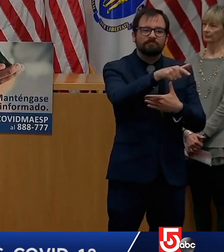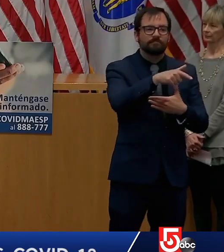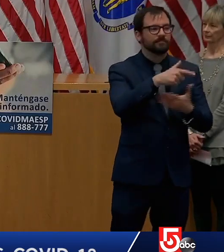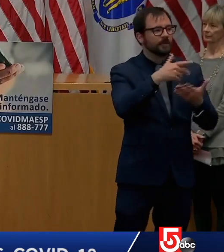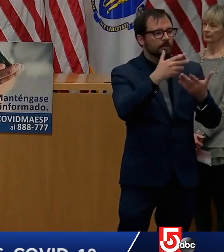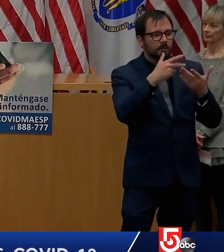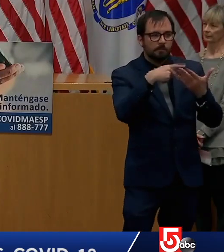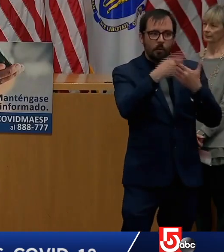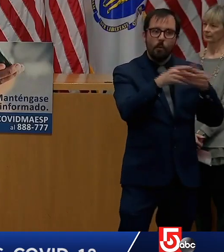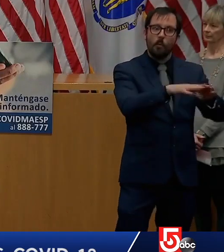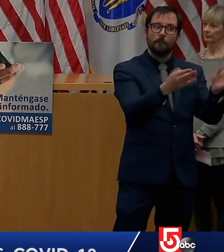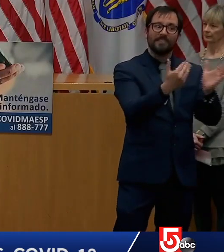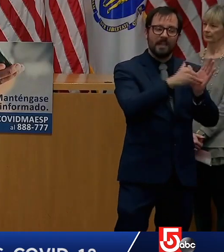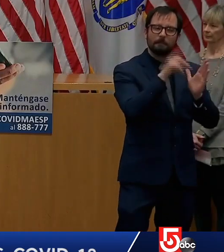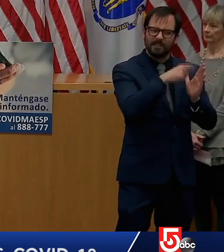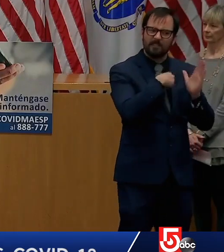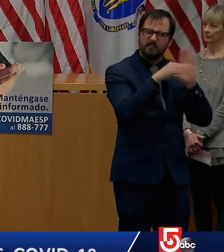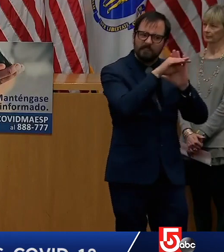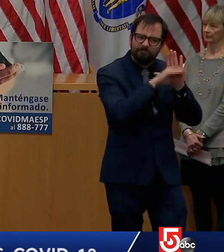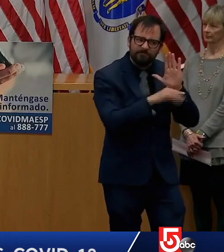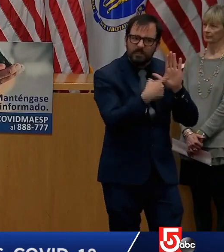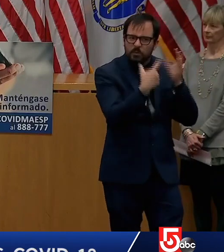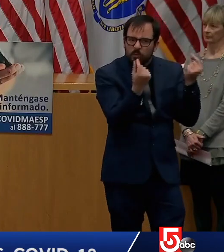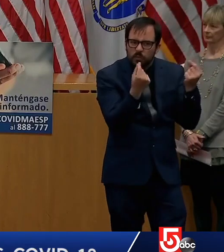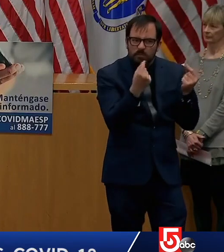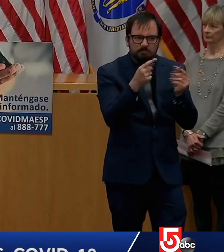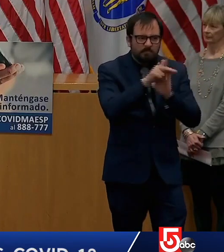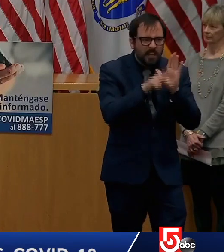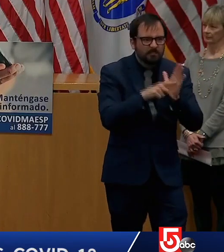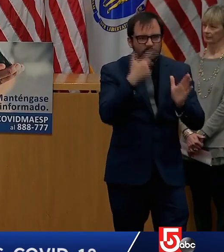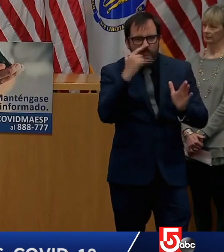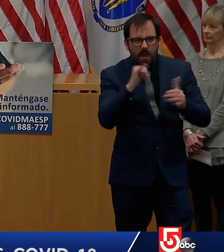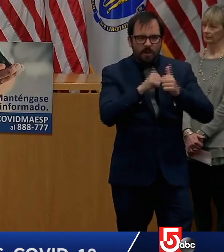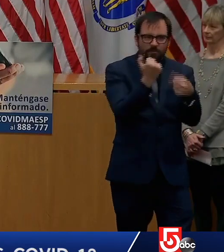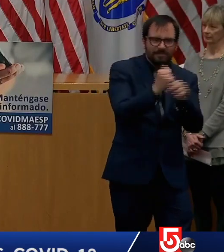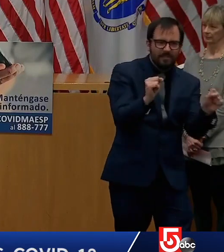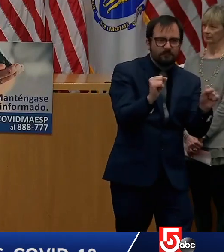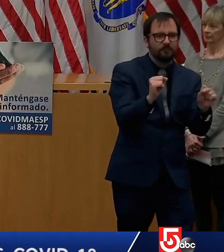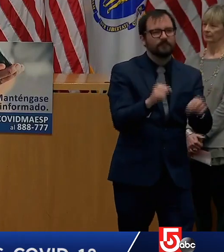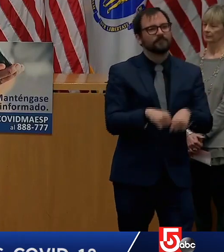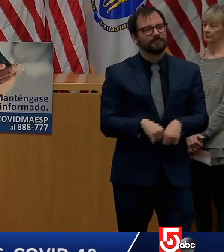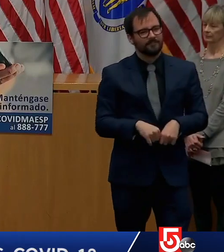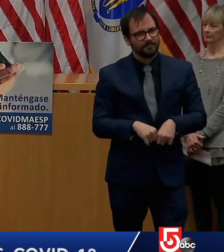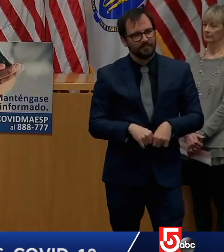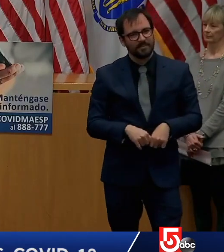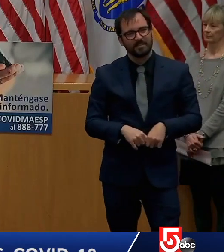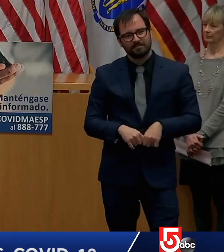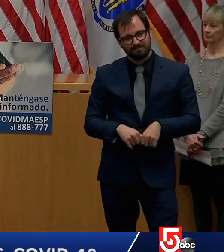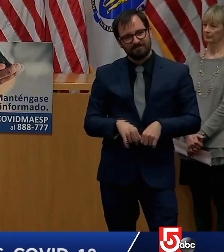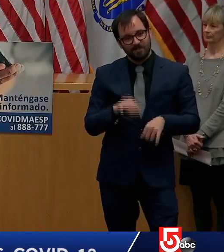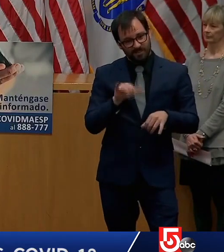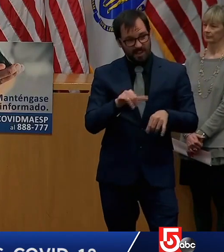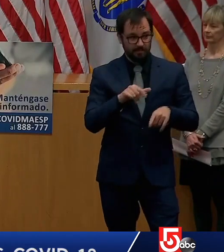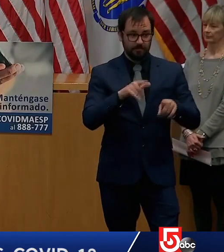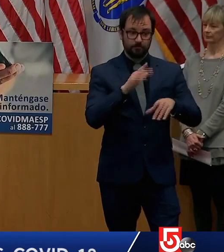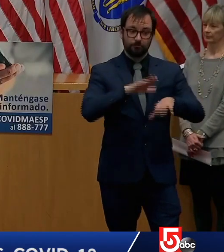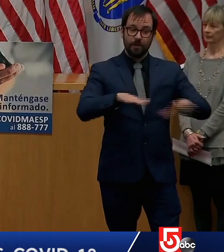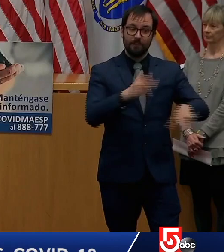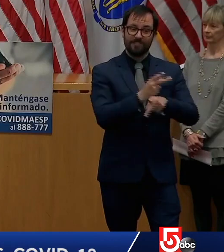And businesses cannot reopen if their employees don't have safe, high-quality child care to send their children to.